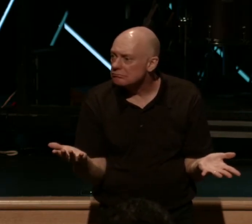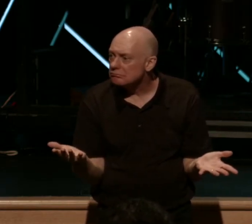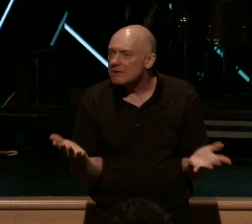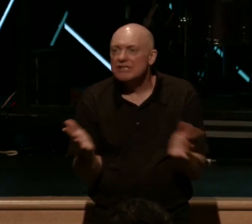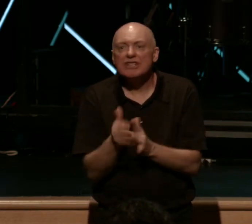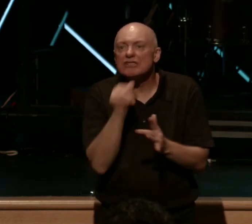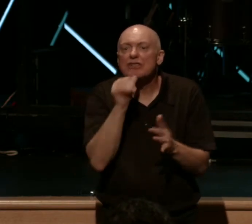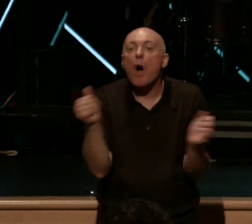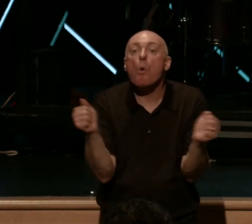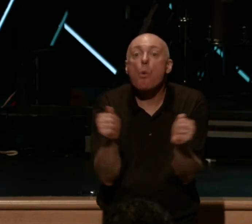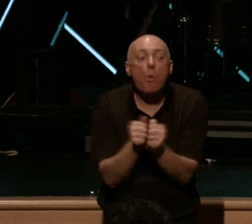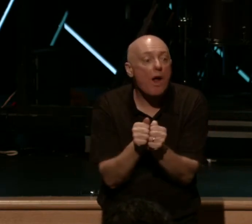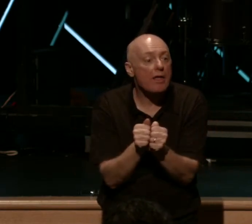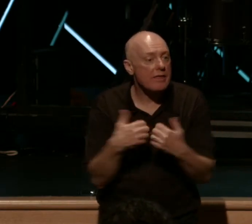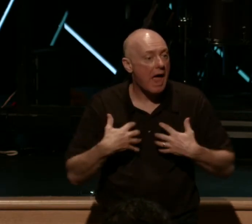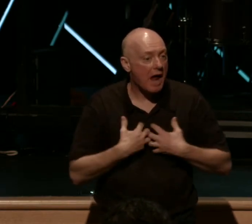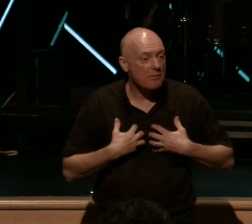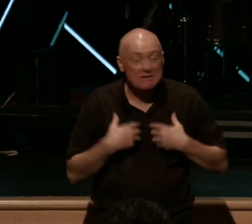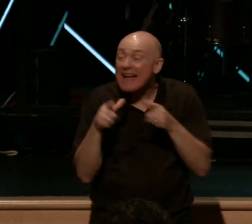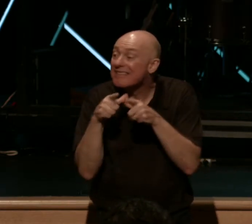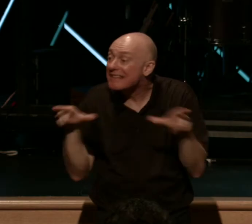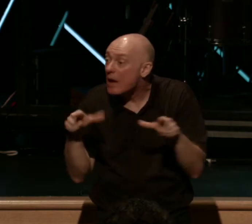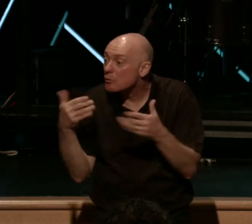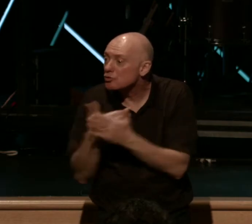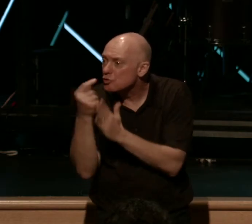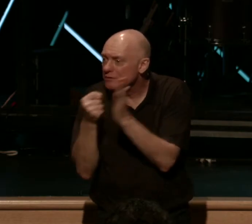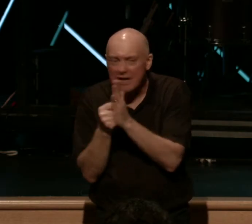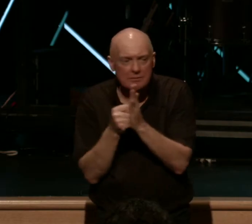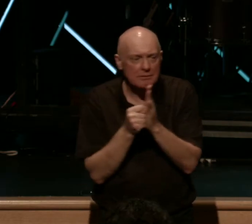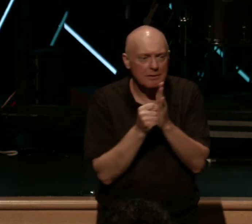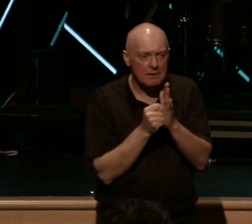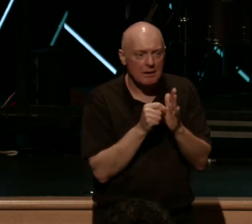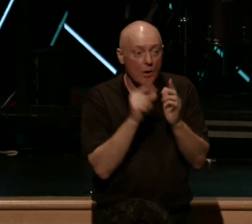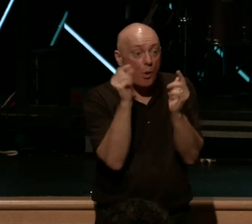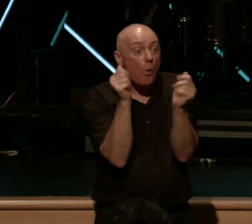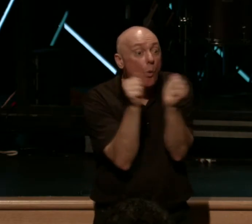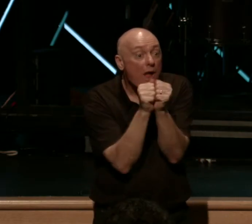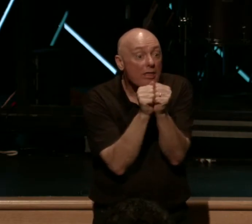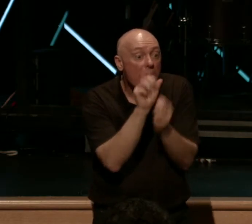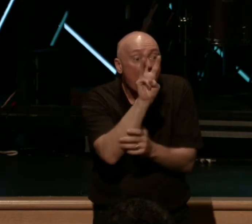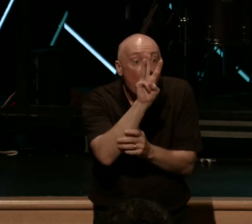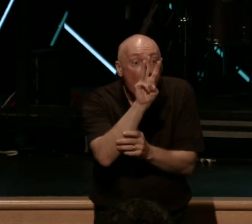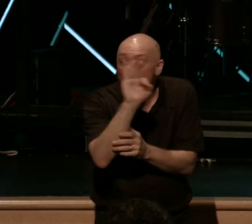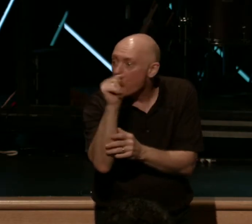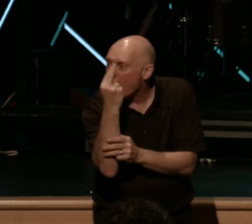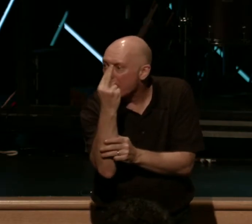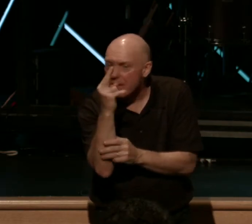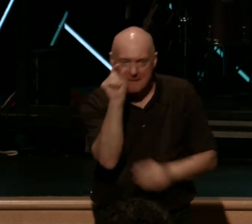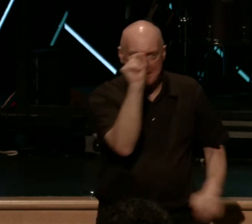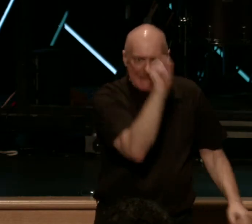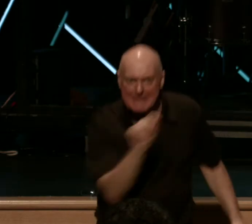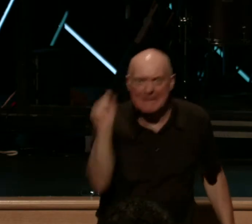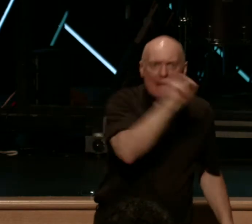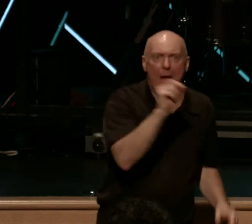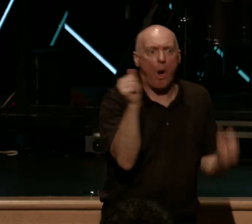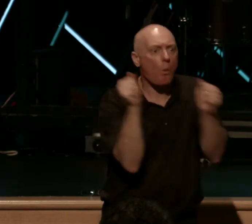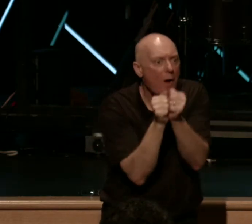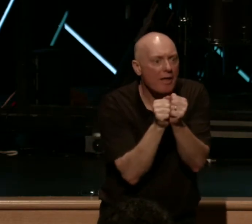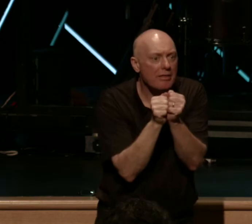the wild animals. In the language of the New Testament, circle that word with there in that section. I learned this in my first semester Greek class. My